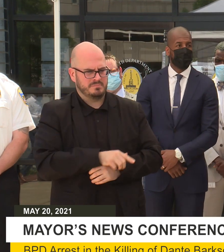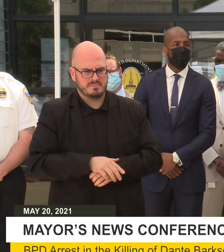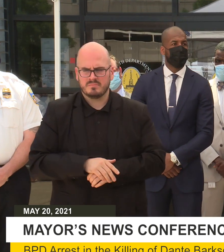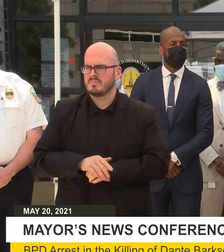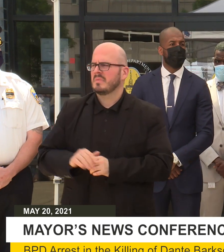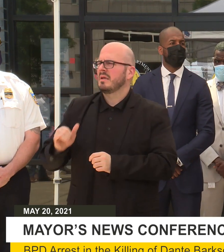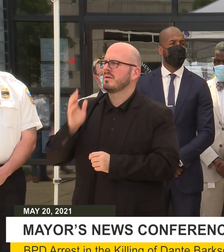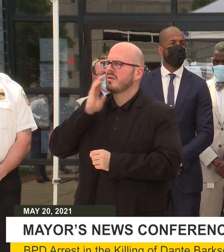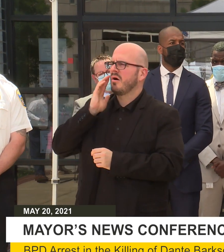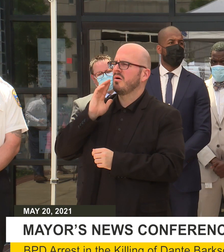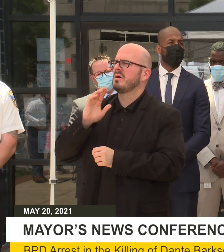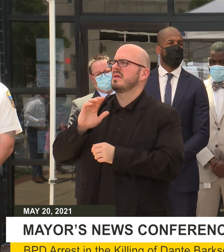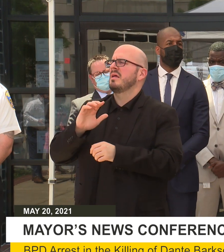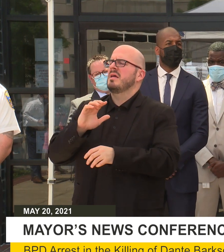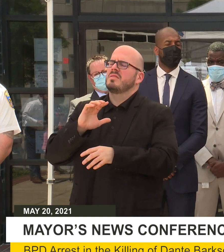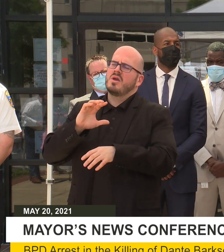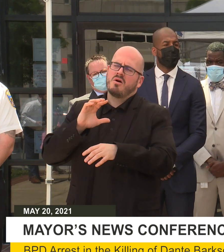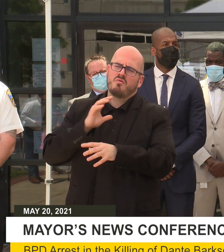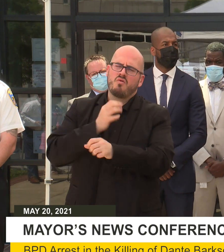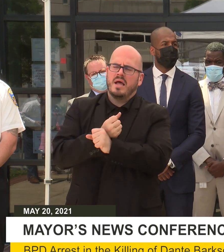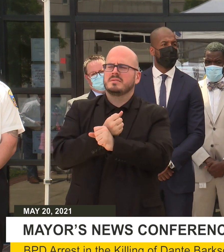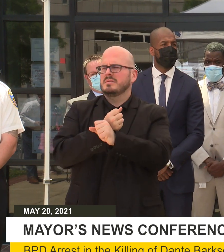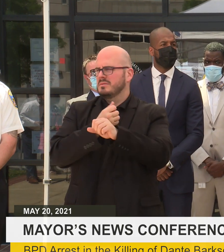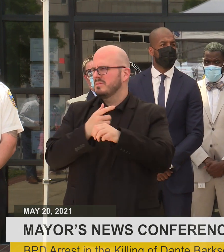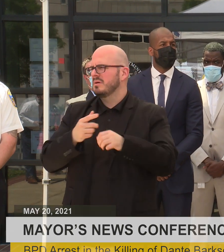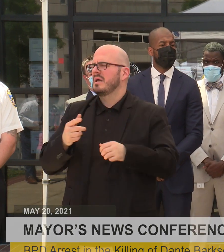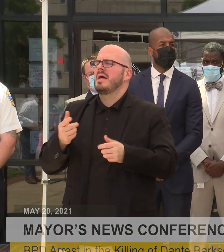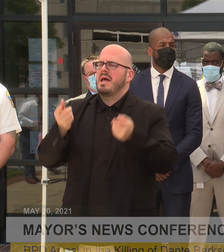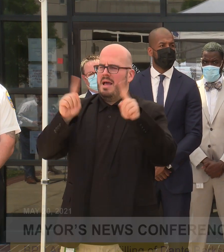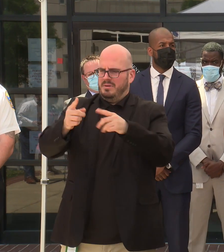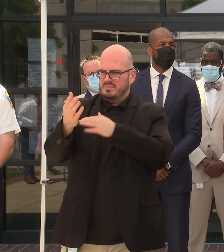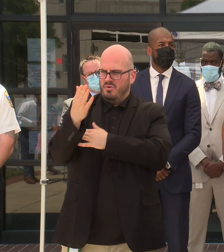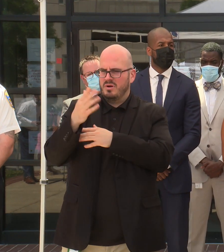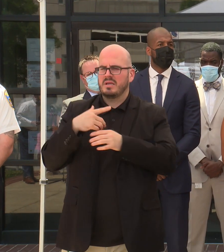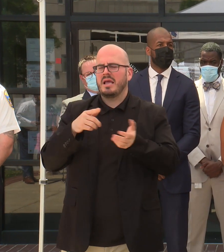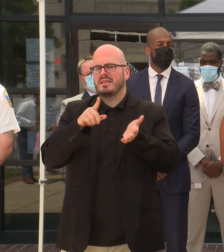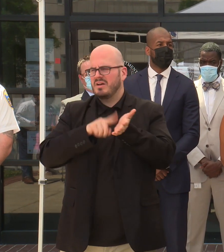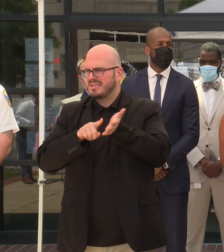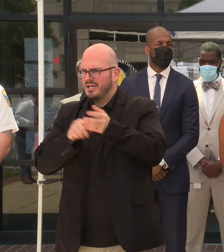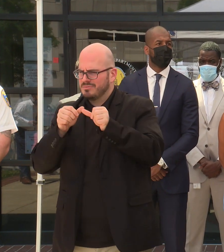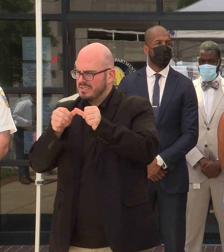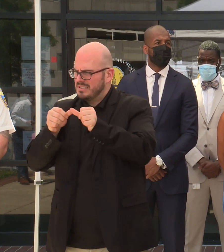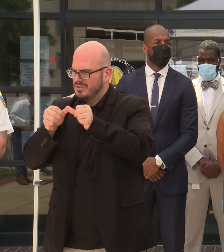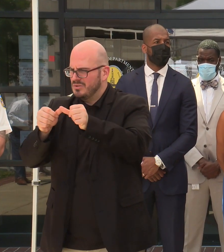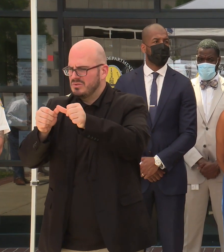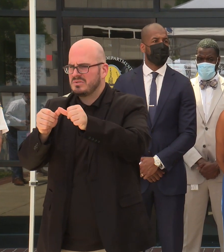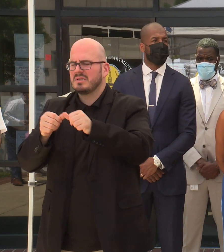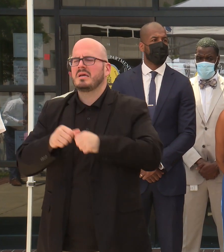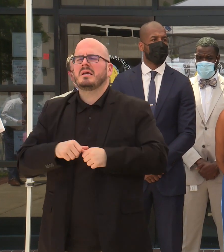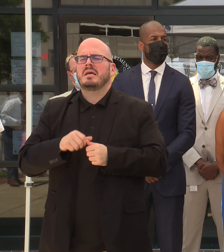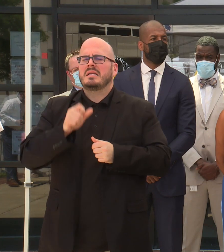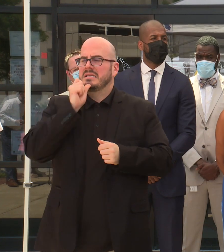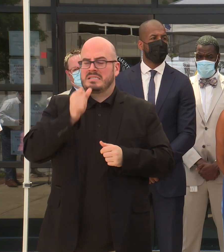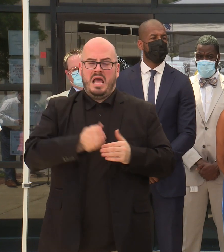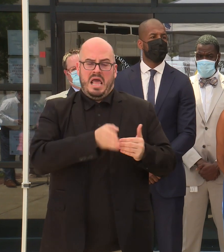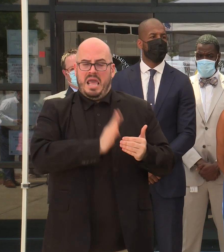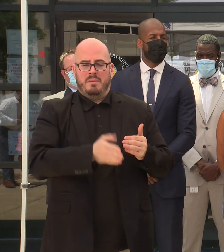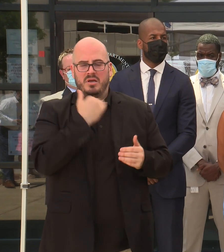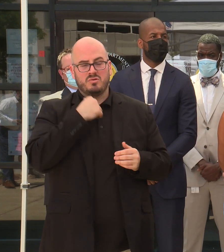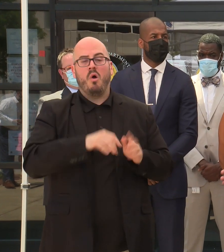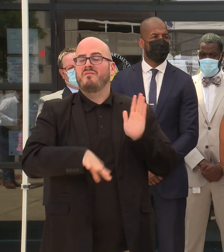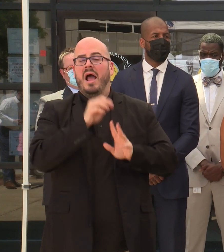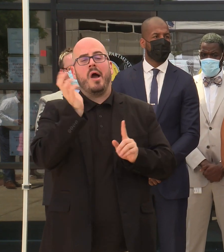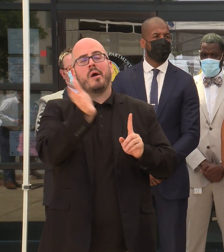As you know, the arrest was made earlier today. The investigation continues and is ongoing as we speak. The investigation does not end with the arrest today